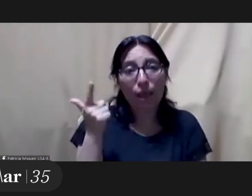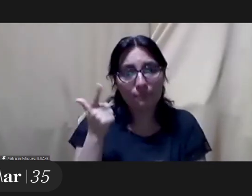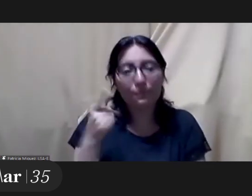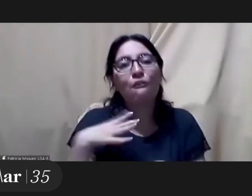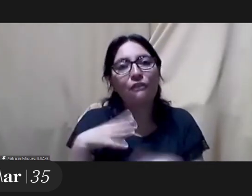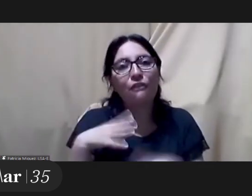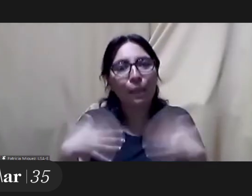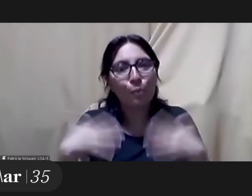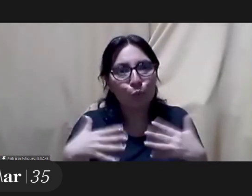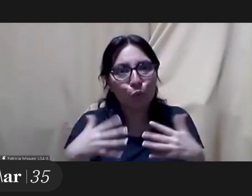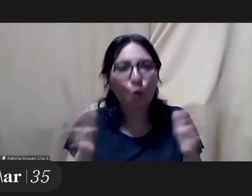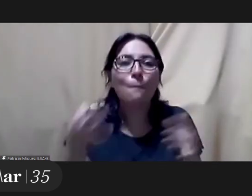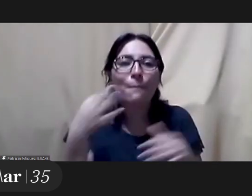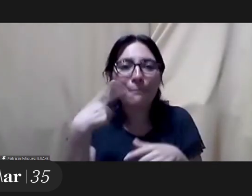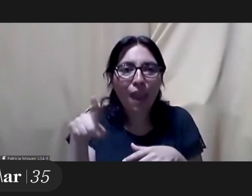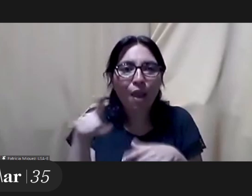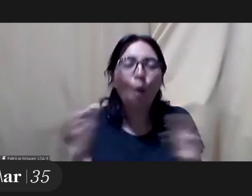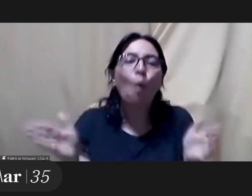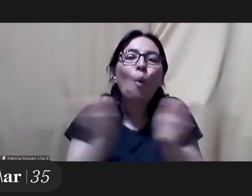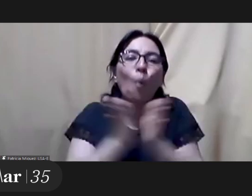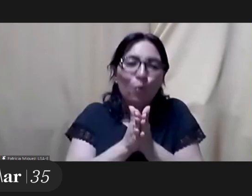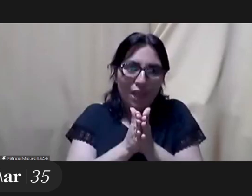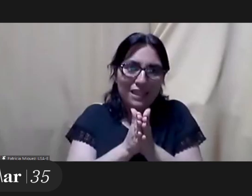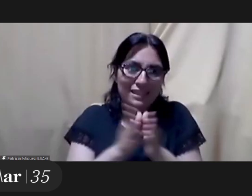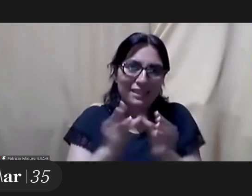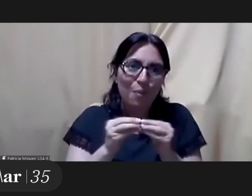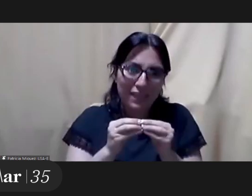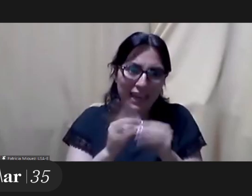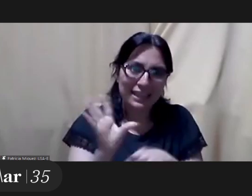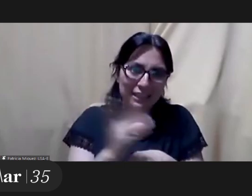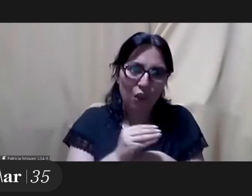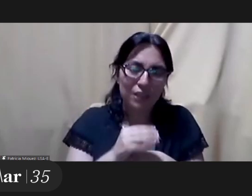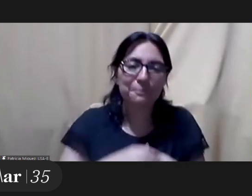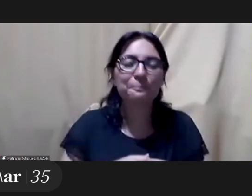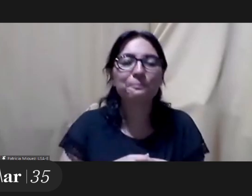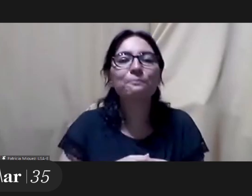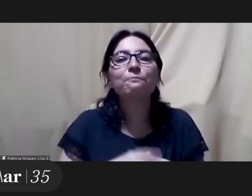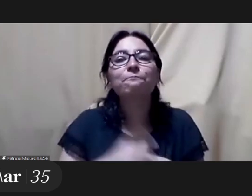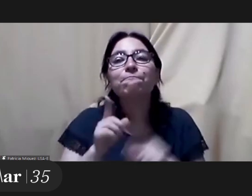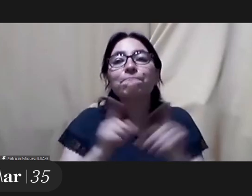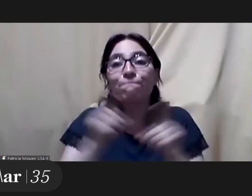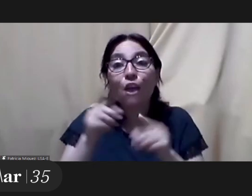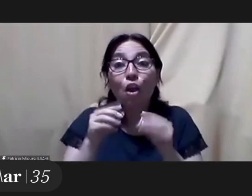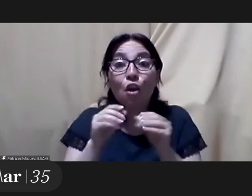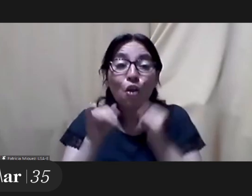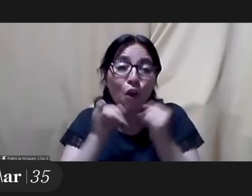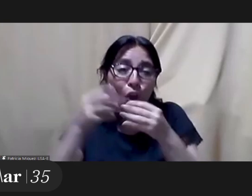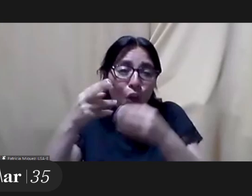do it together my friends well these are some of the comments that we are receiving through the chat